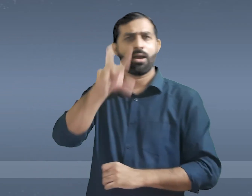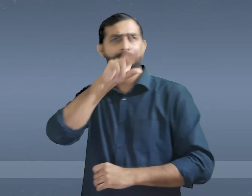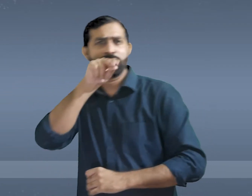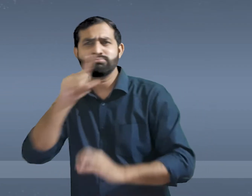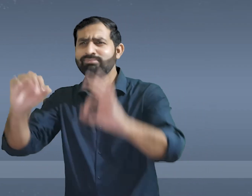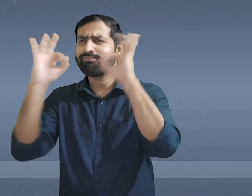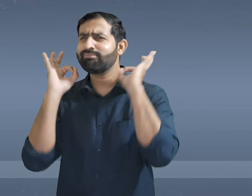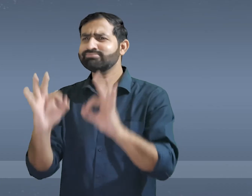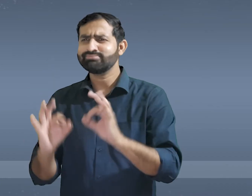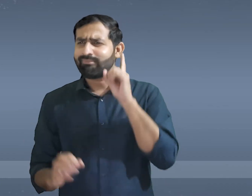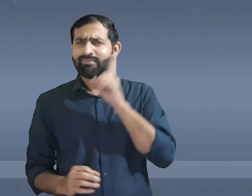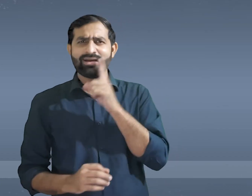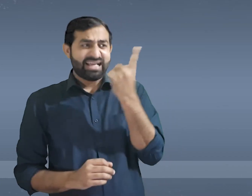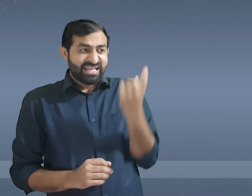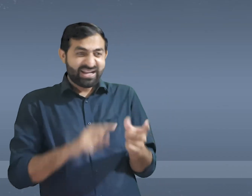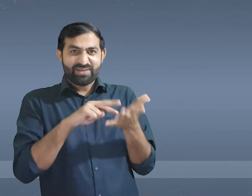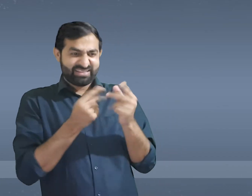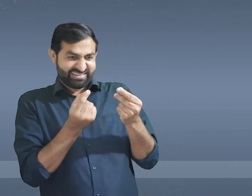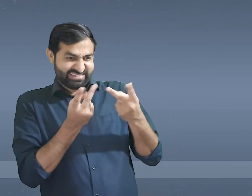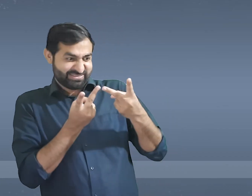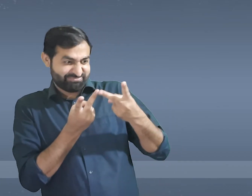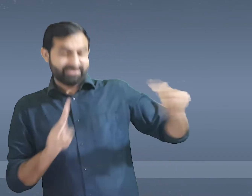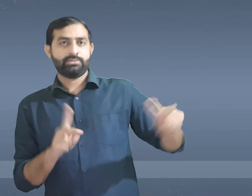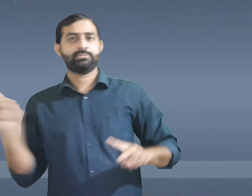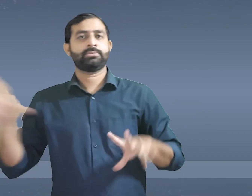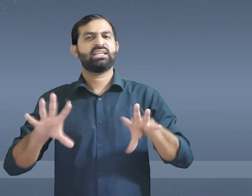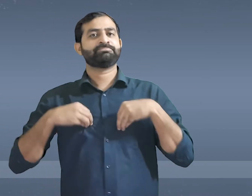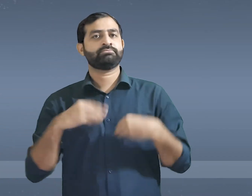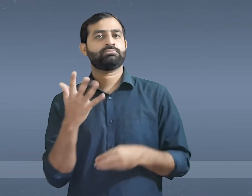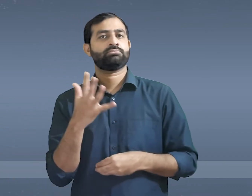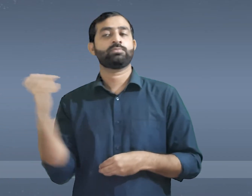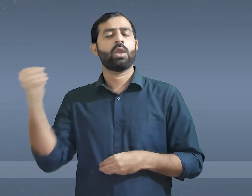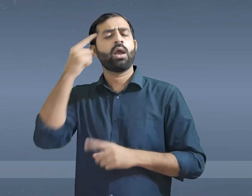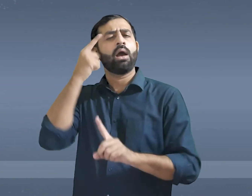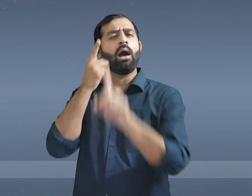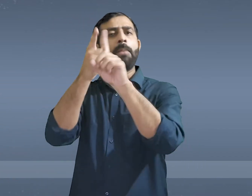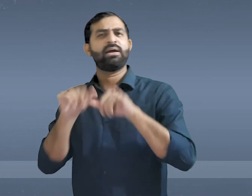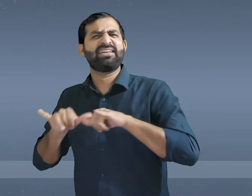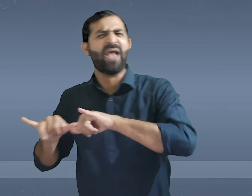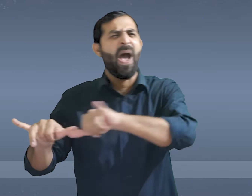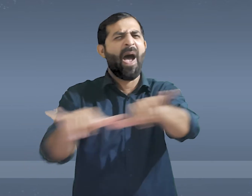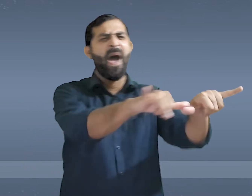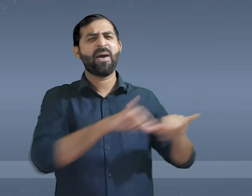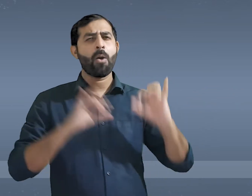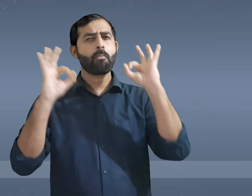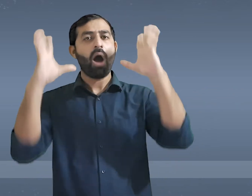hearing. Only one representative was deaf. The aim of this conference was to ban sign language